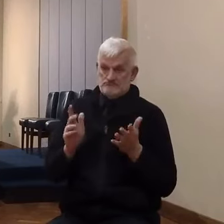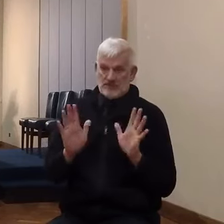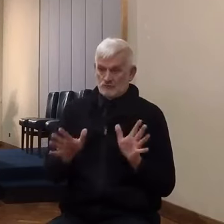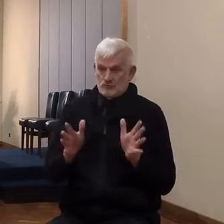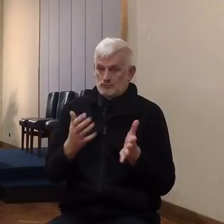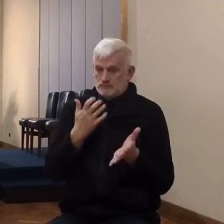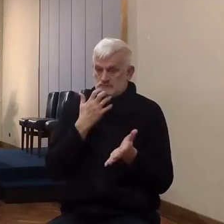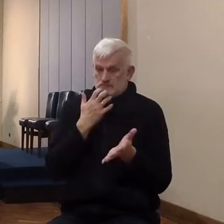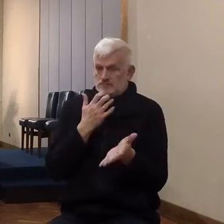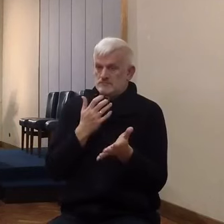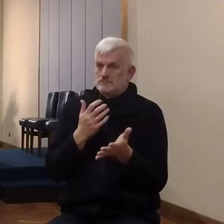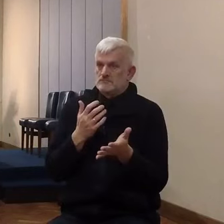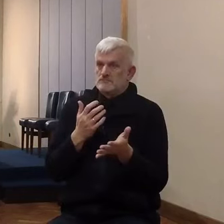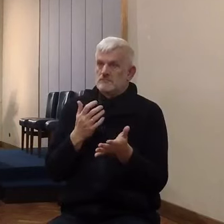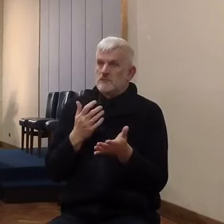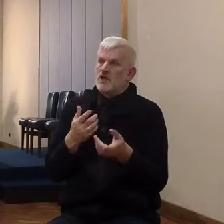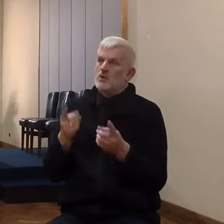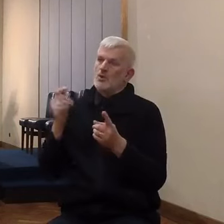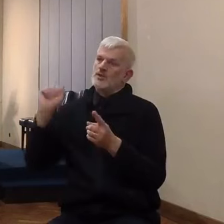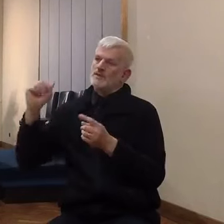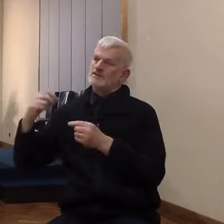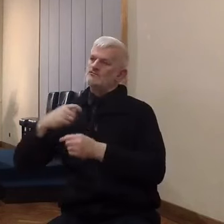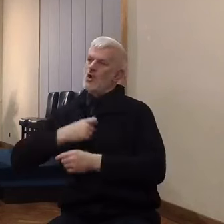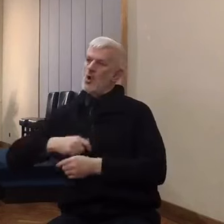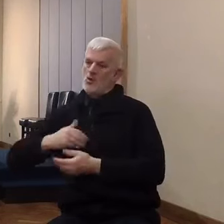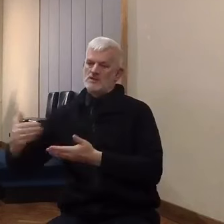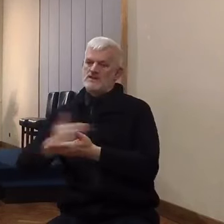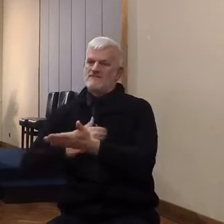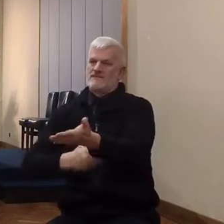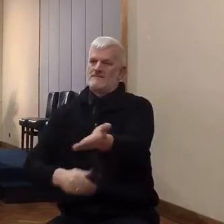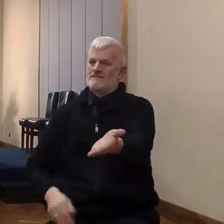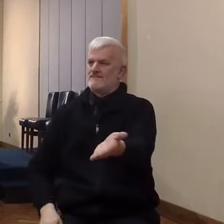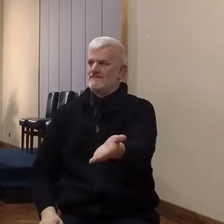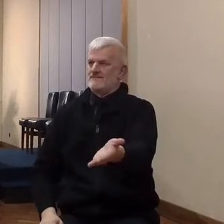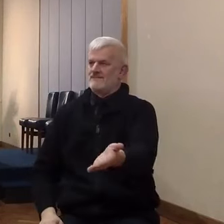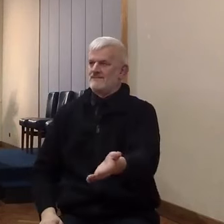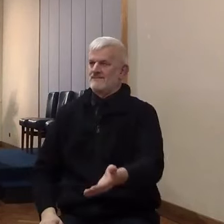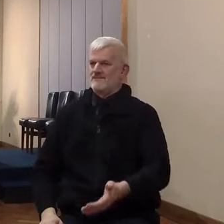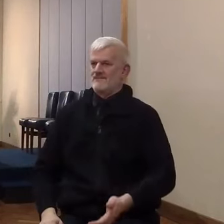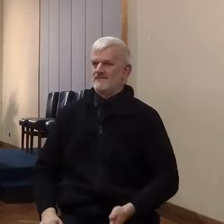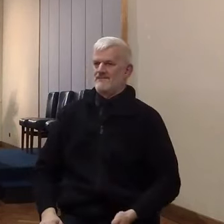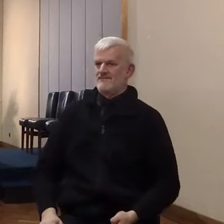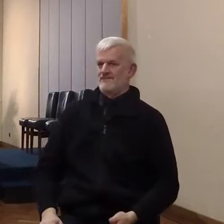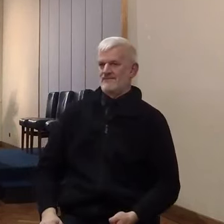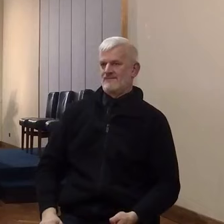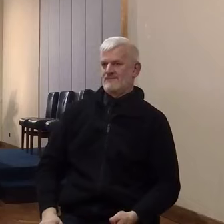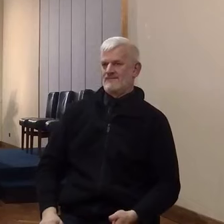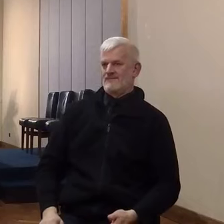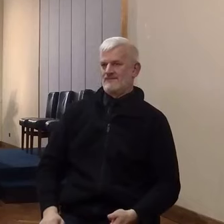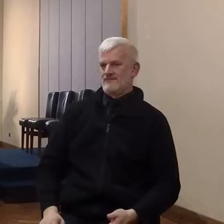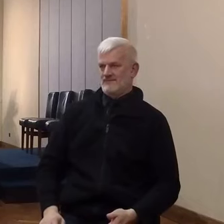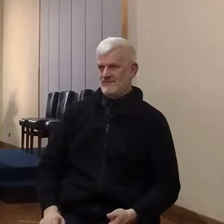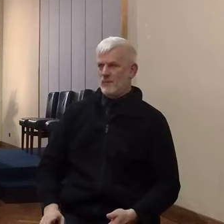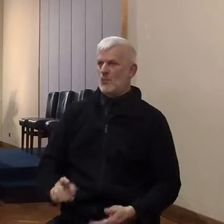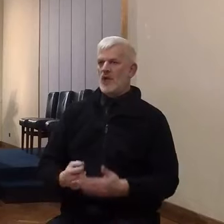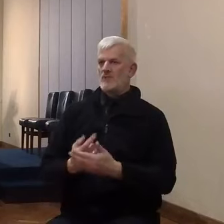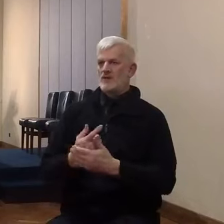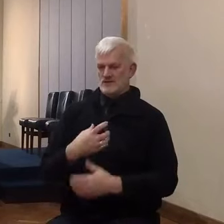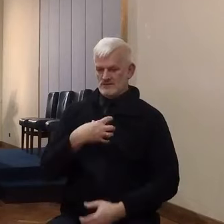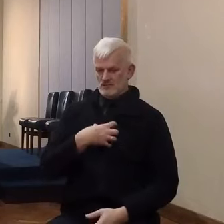if they expect surprises. And they have this great surprise that the person between their lodging turns